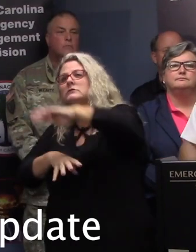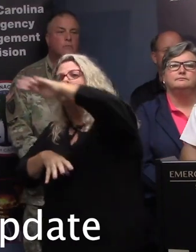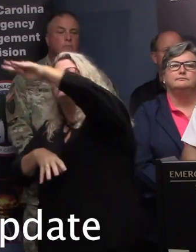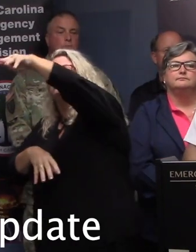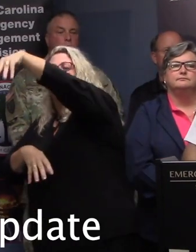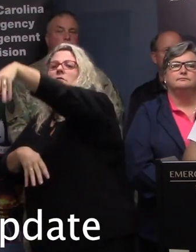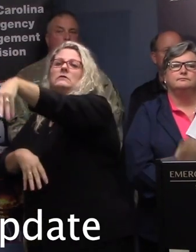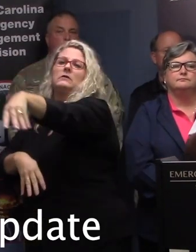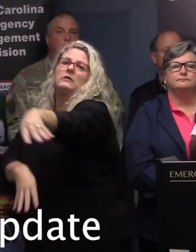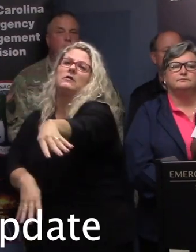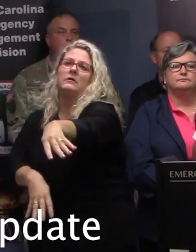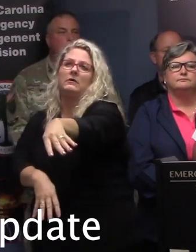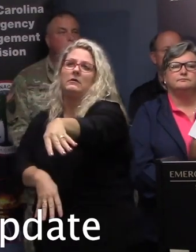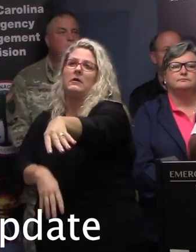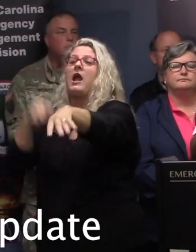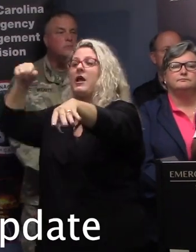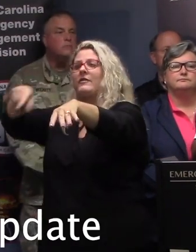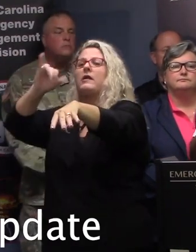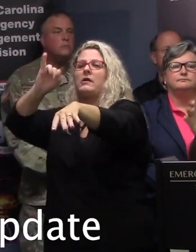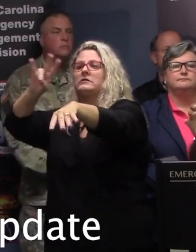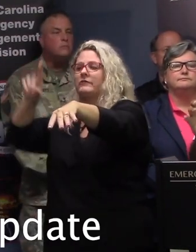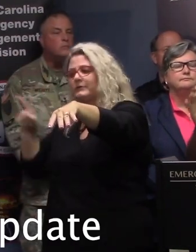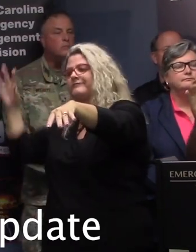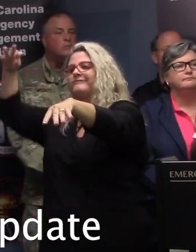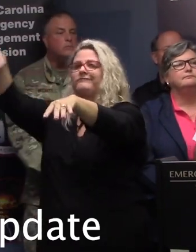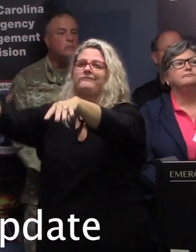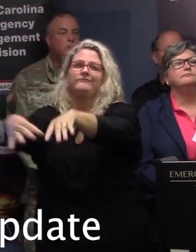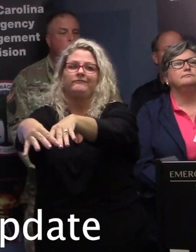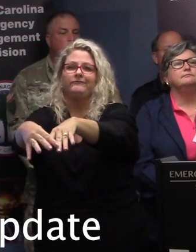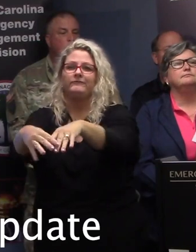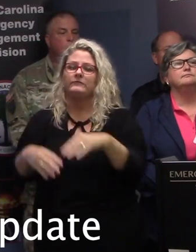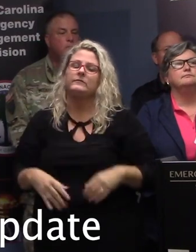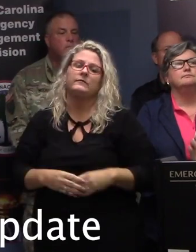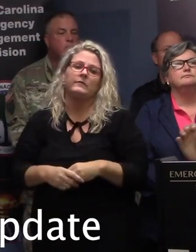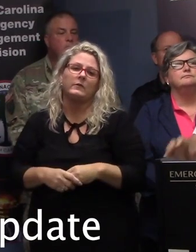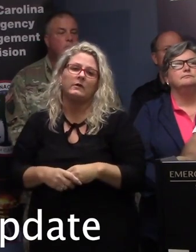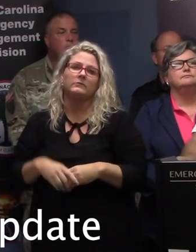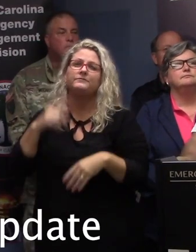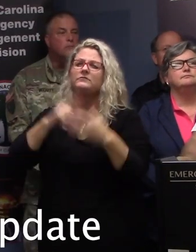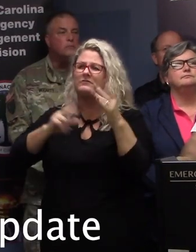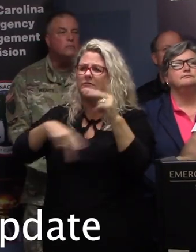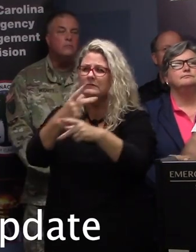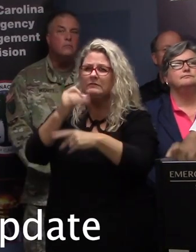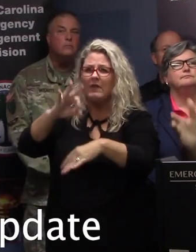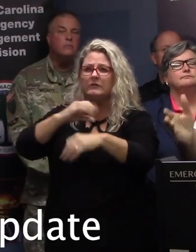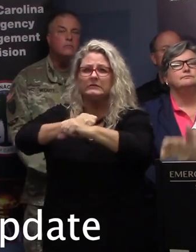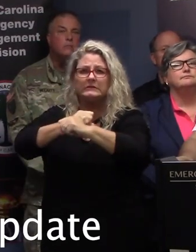transition. What type of emergency services do we have along the lane reversal route? We'll have